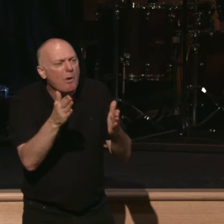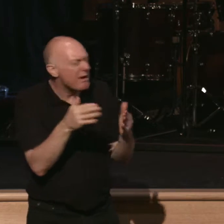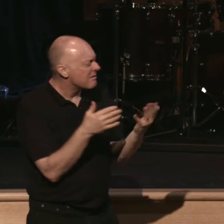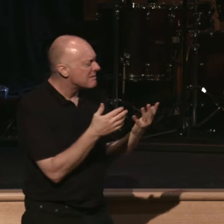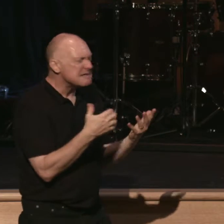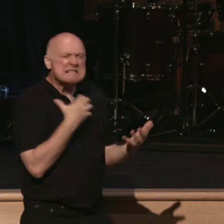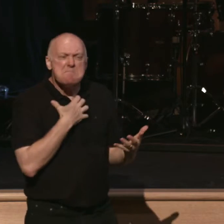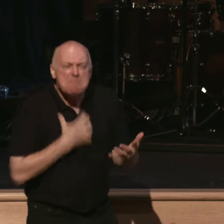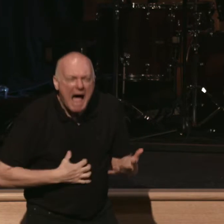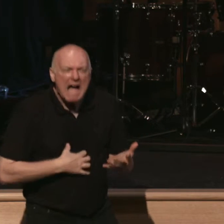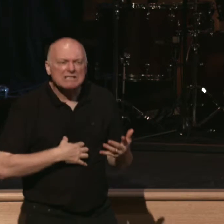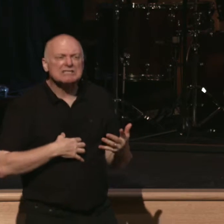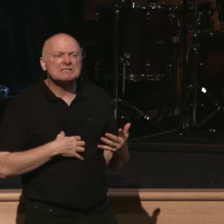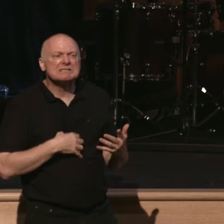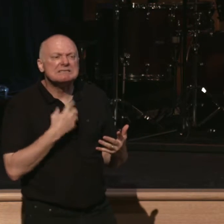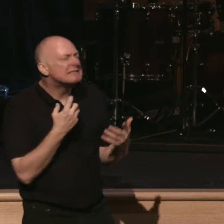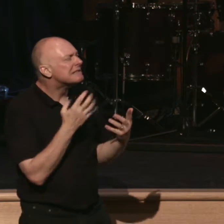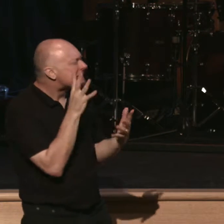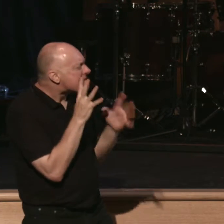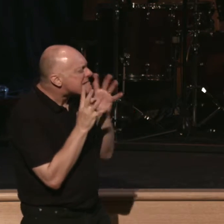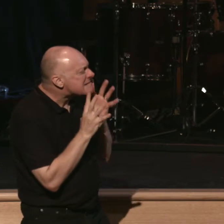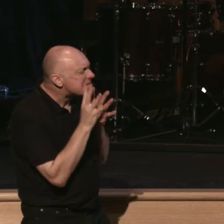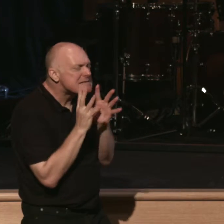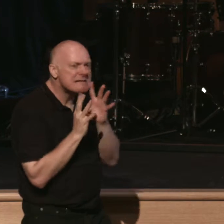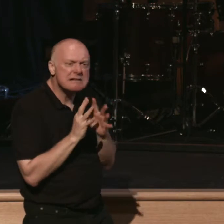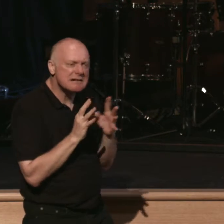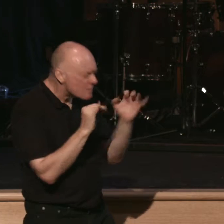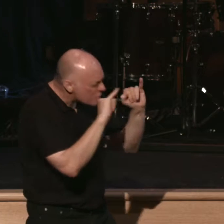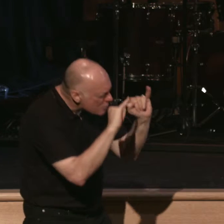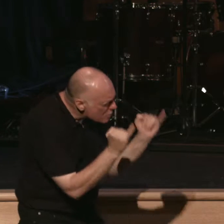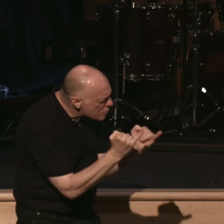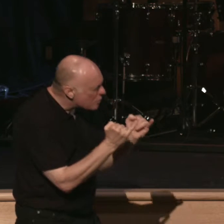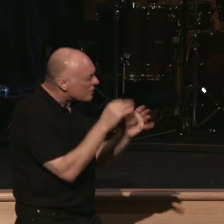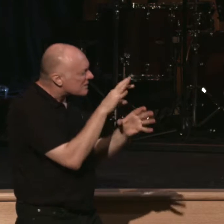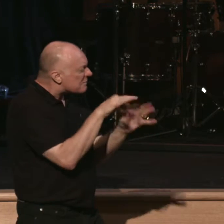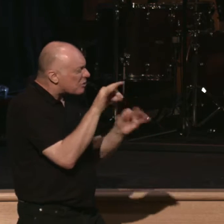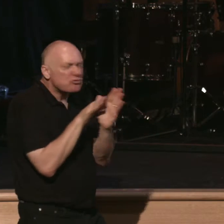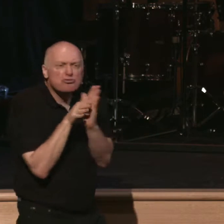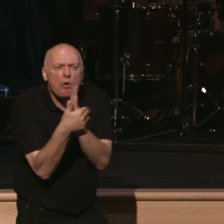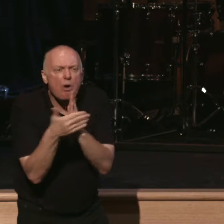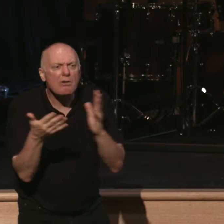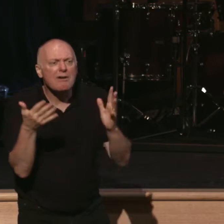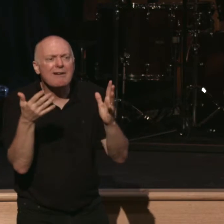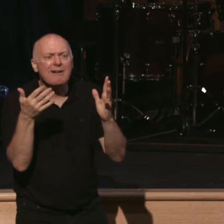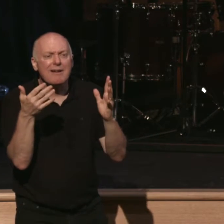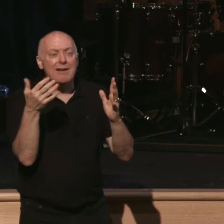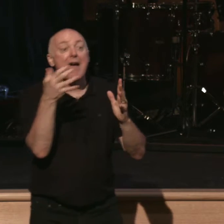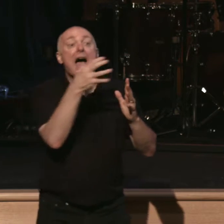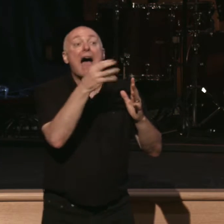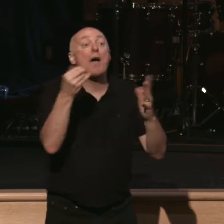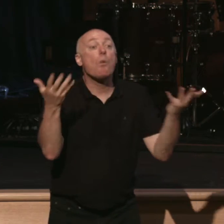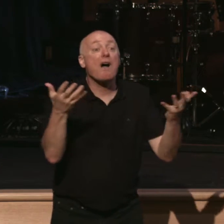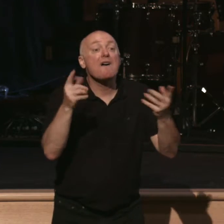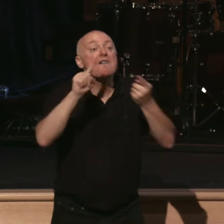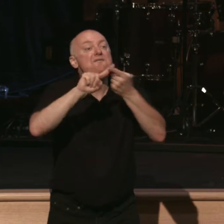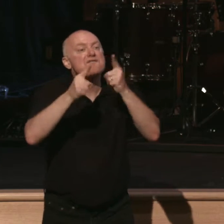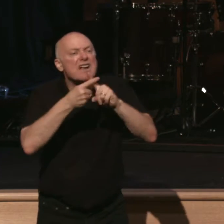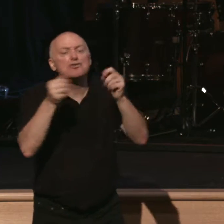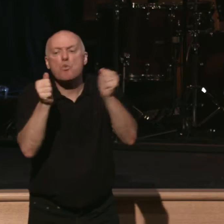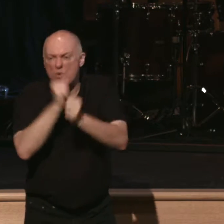Passions, desire, covetousness, which is idolatry, spiritual adultery, and this friendship with the world.